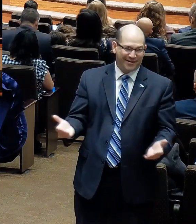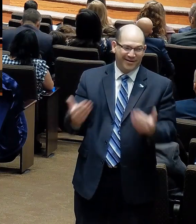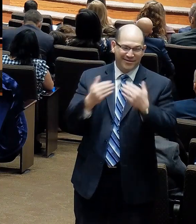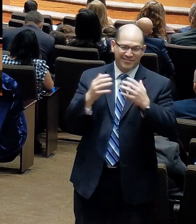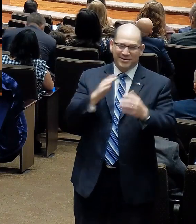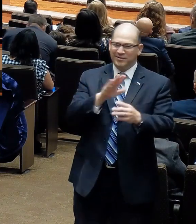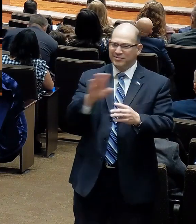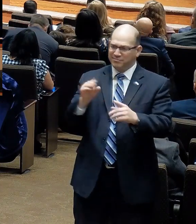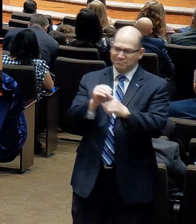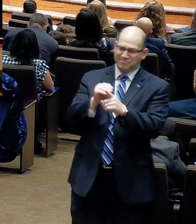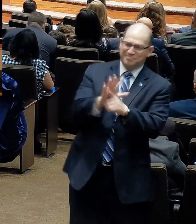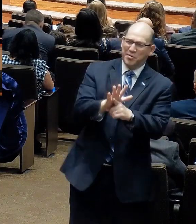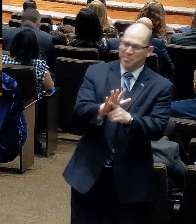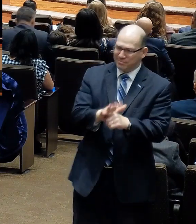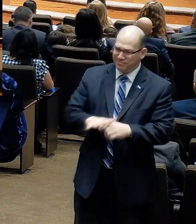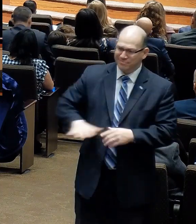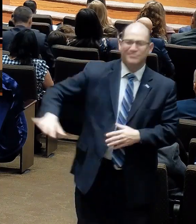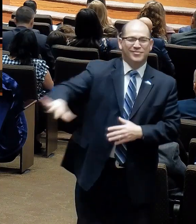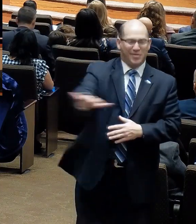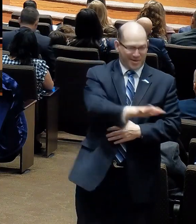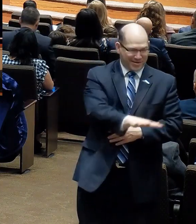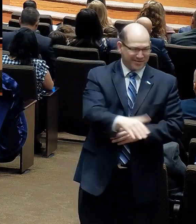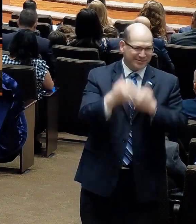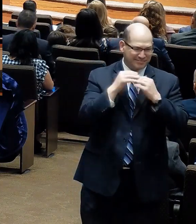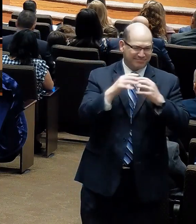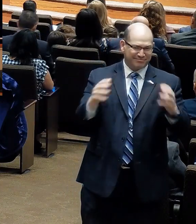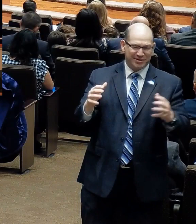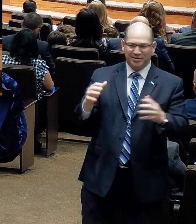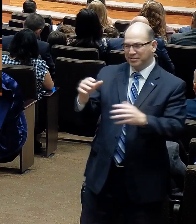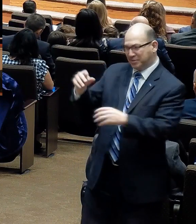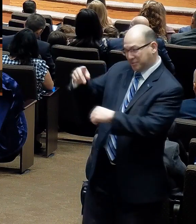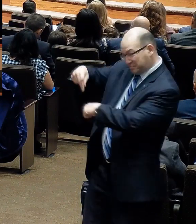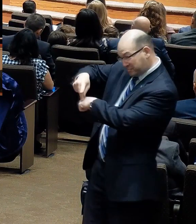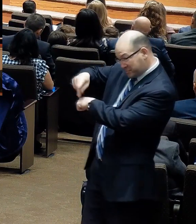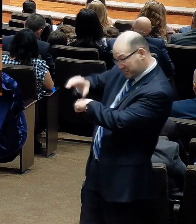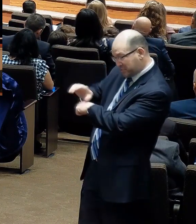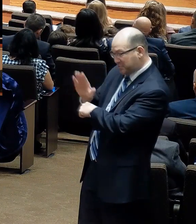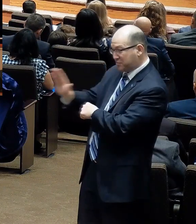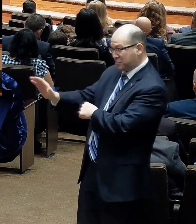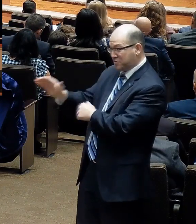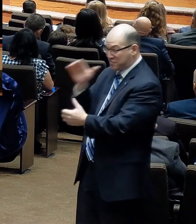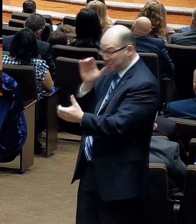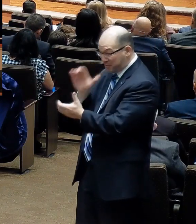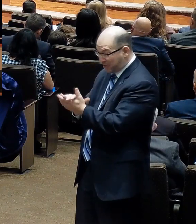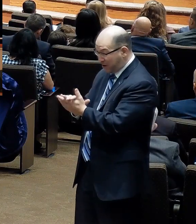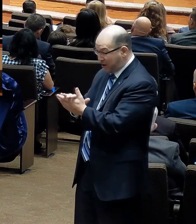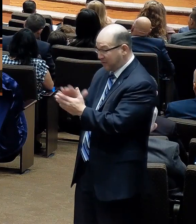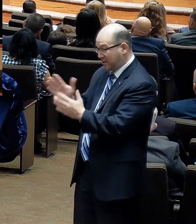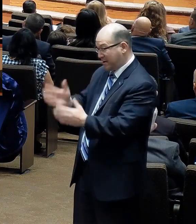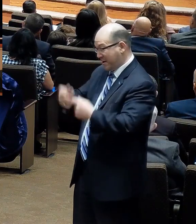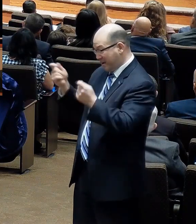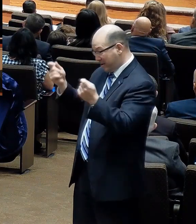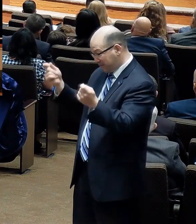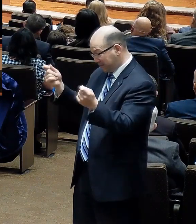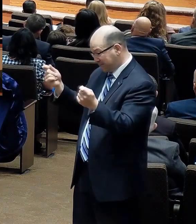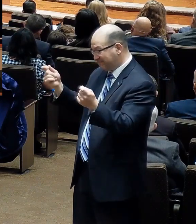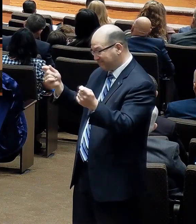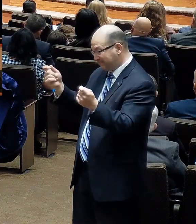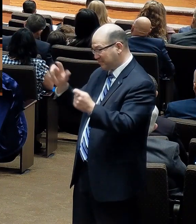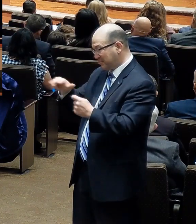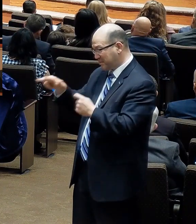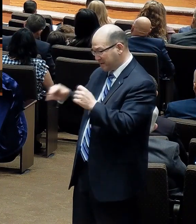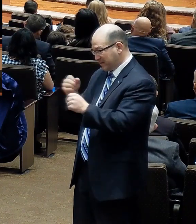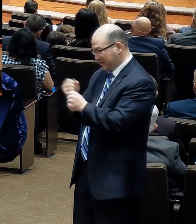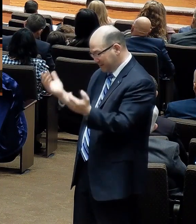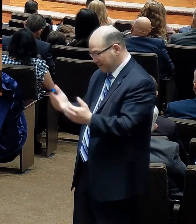influence of this church and pastor and Mrs. Chapel, happy anniversary to you, 33 years of faithfulness and to the church family. Thank you